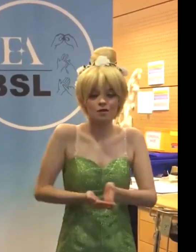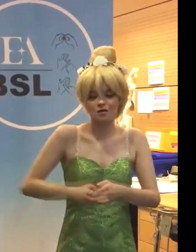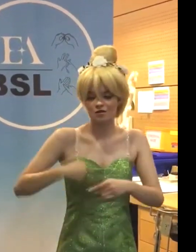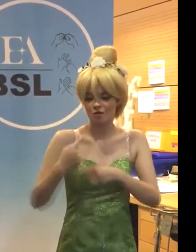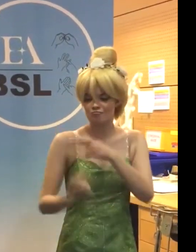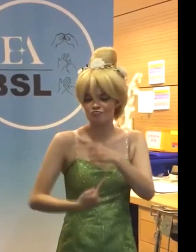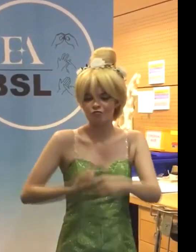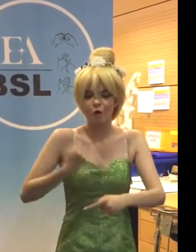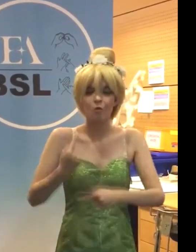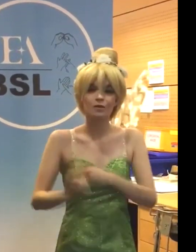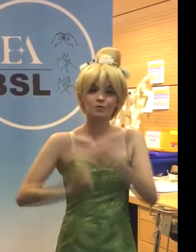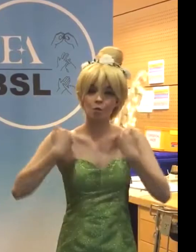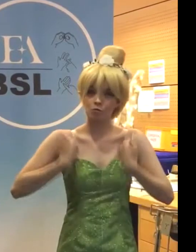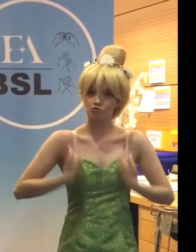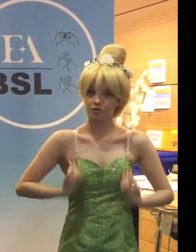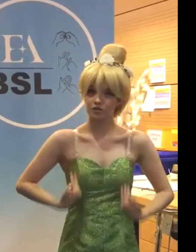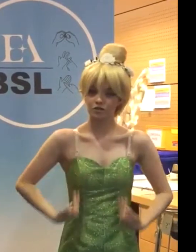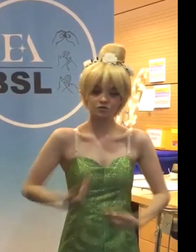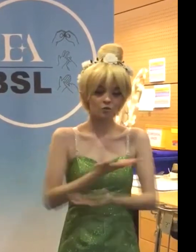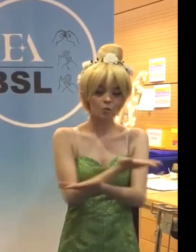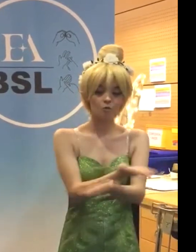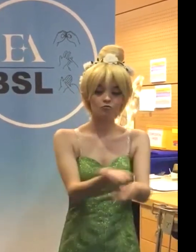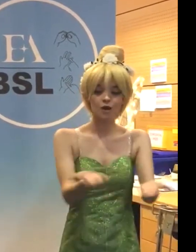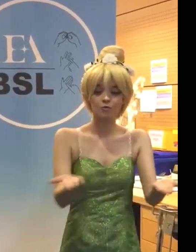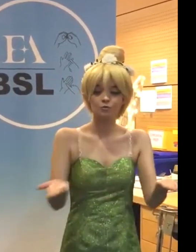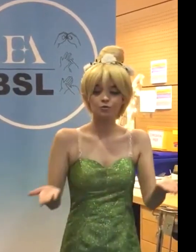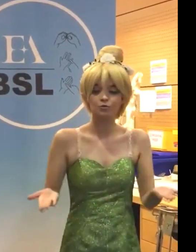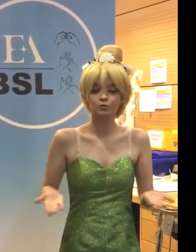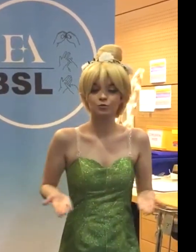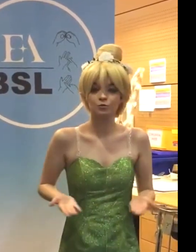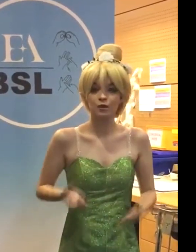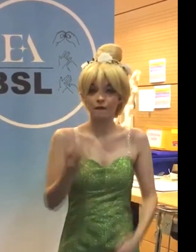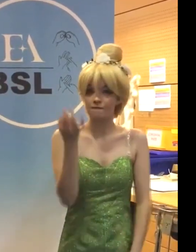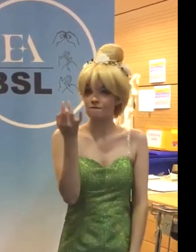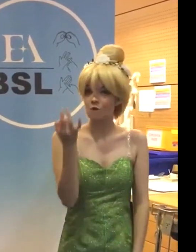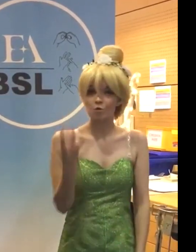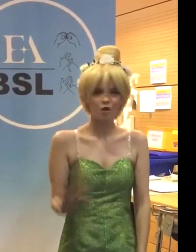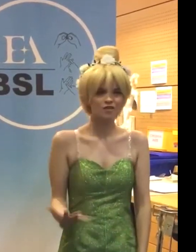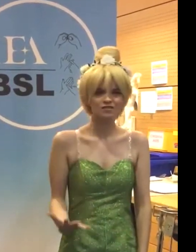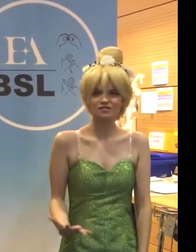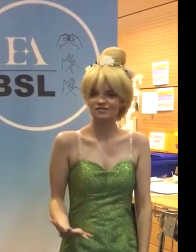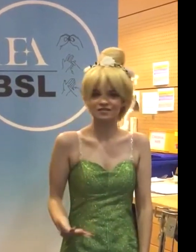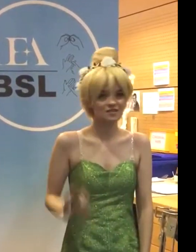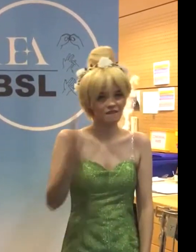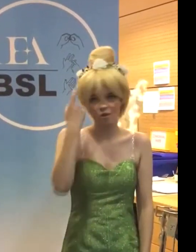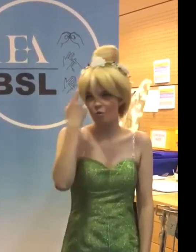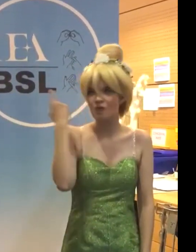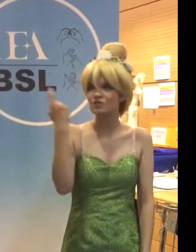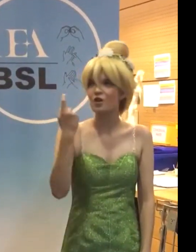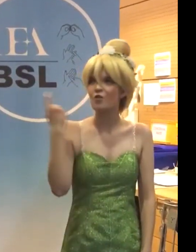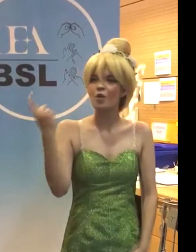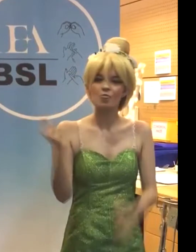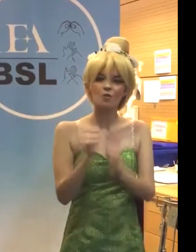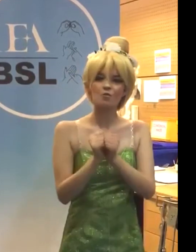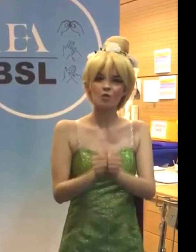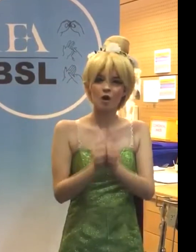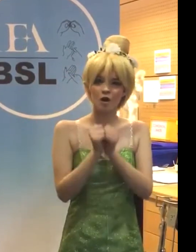Come roll in all the riches all around you. And for once, never wonder what there were.